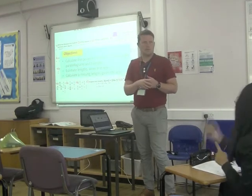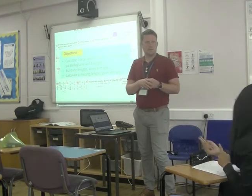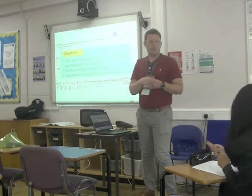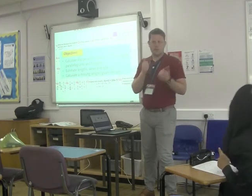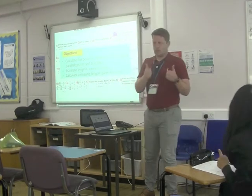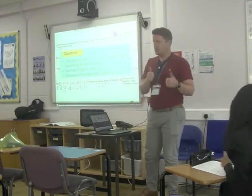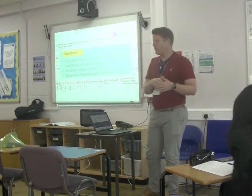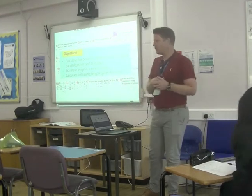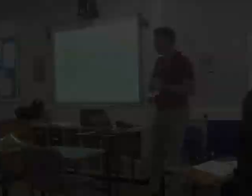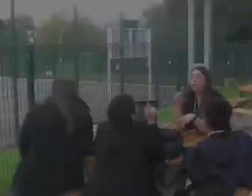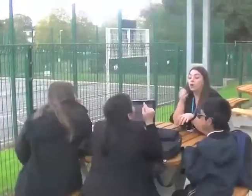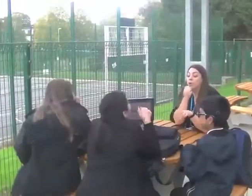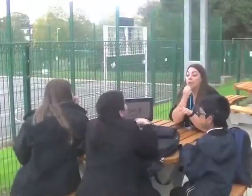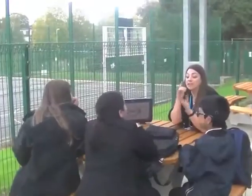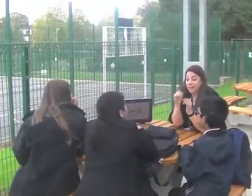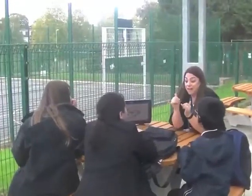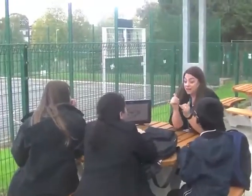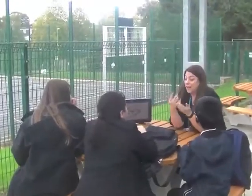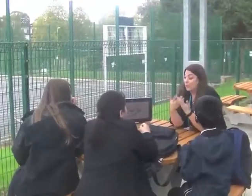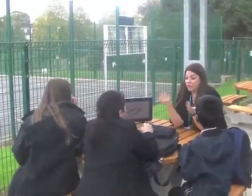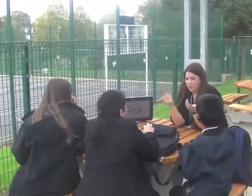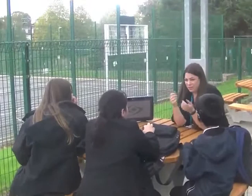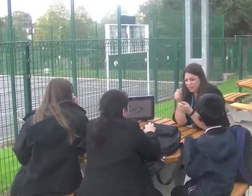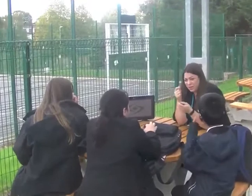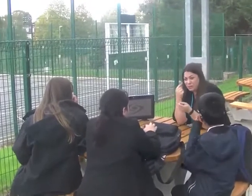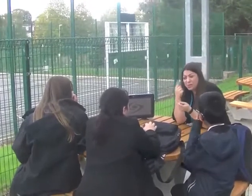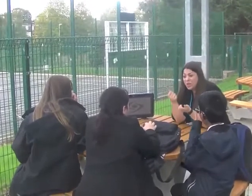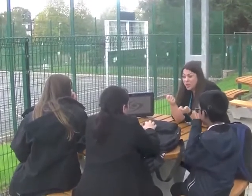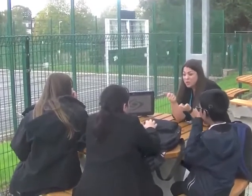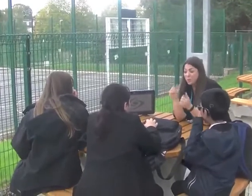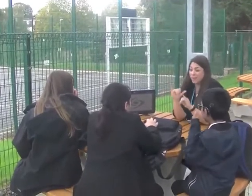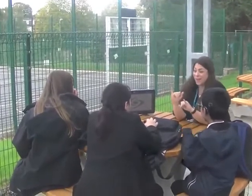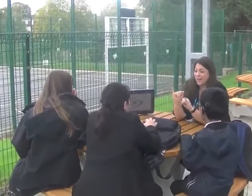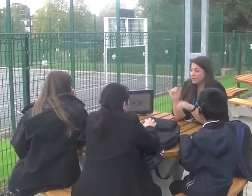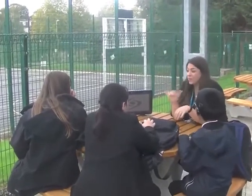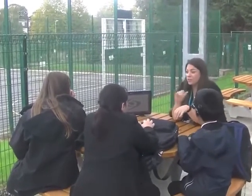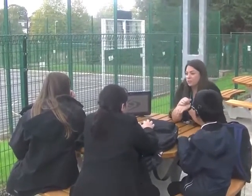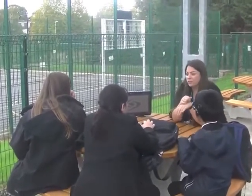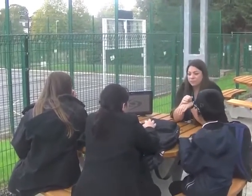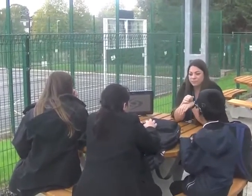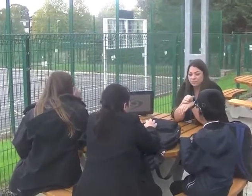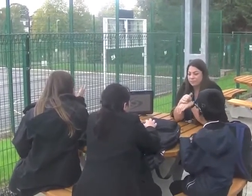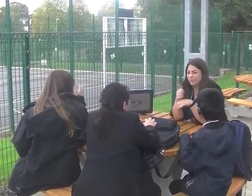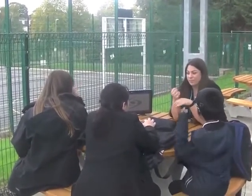Good. Your math test, how was it? Do you think it was good or bad? It did.